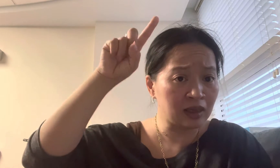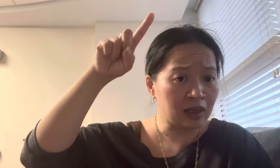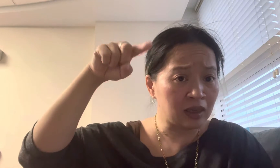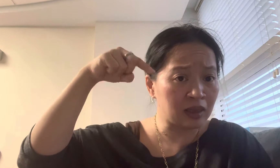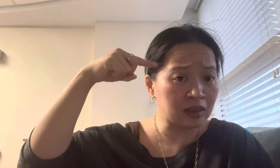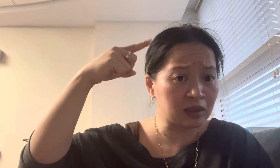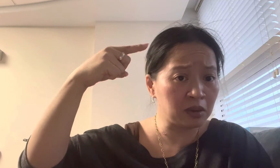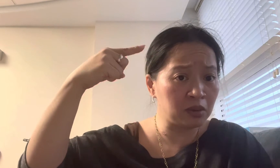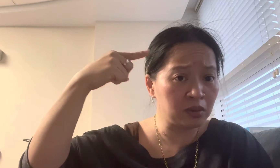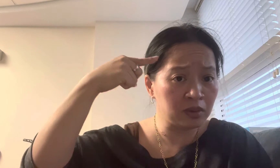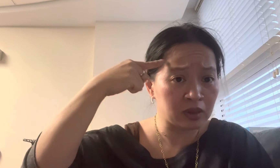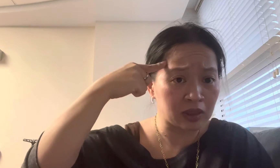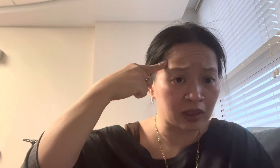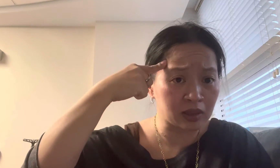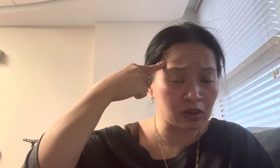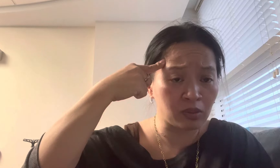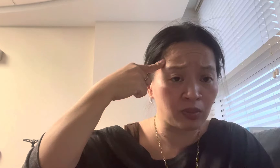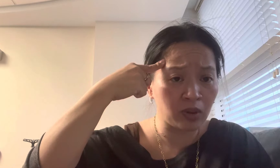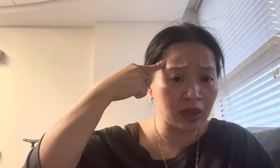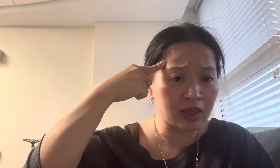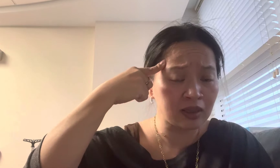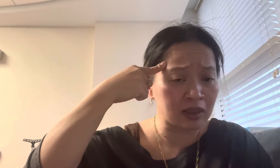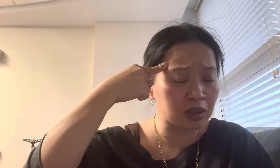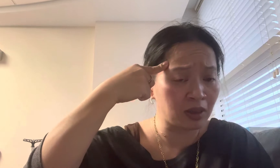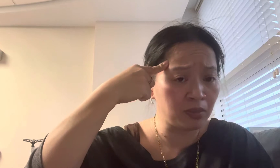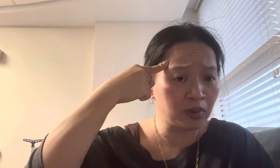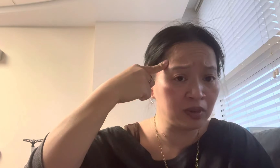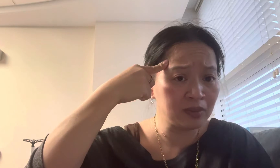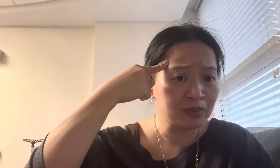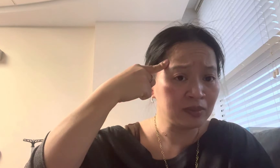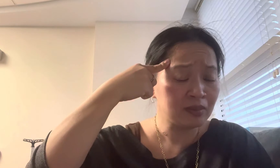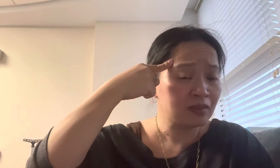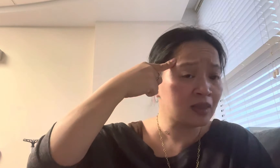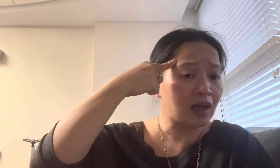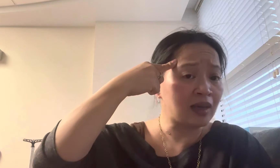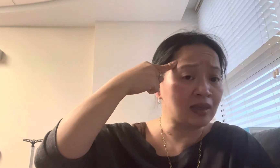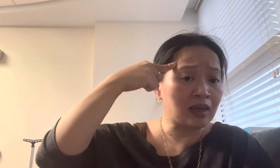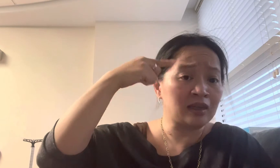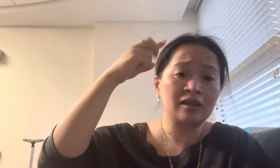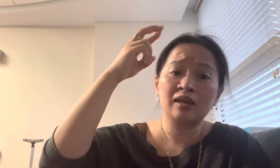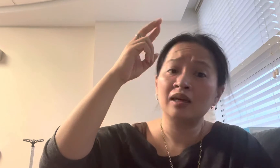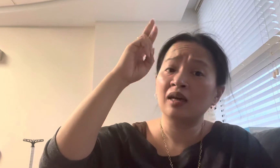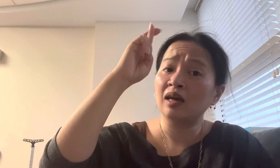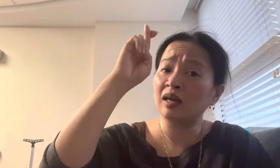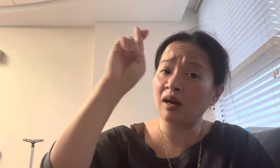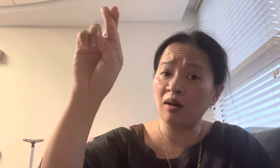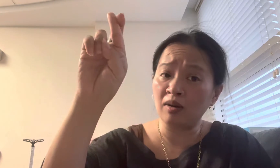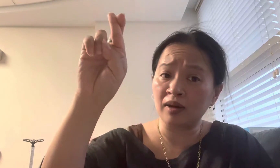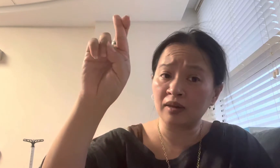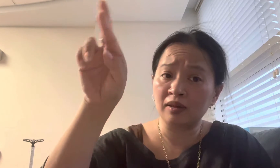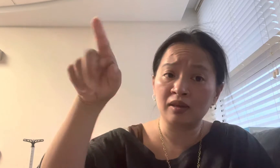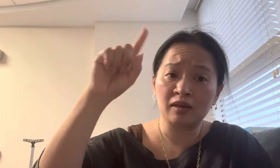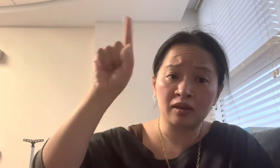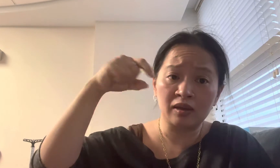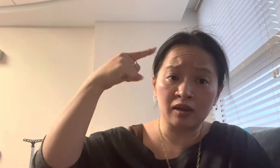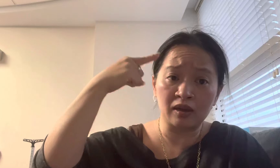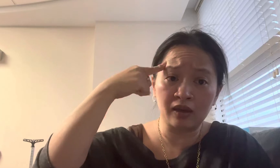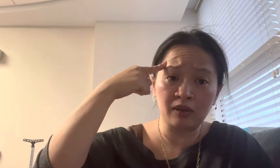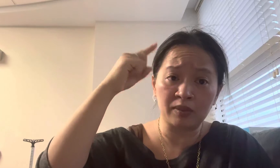in a circle, touch your forehead, that's your temple, and then an R. Governor.